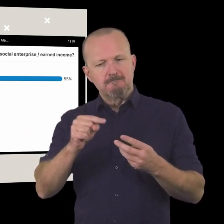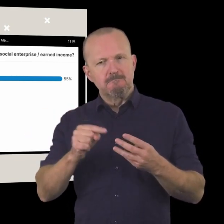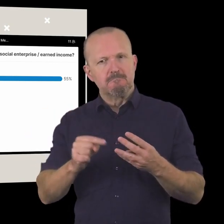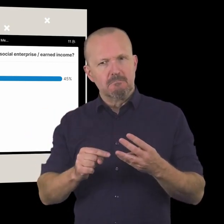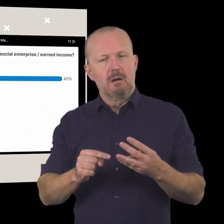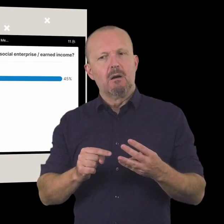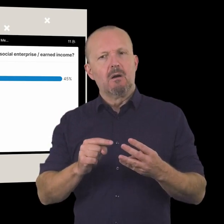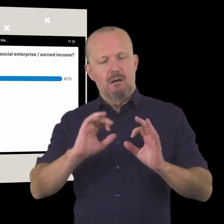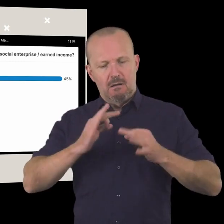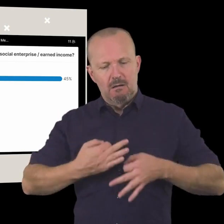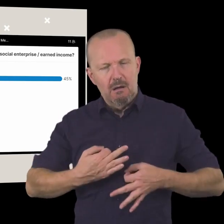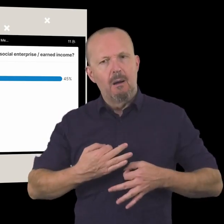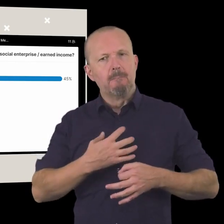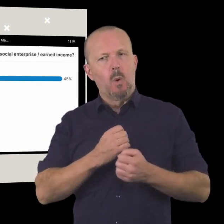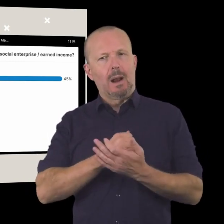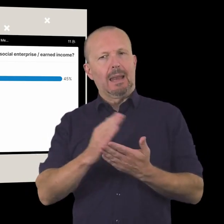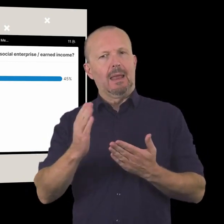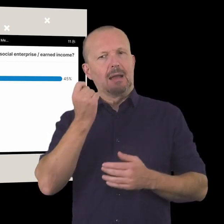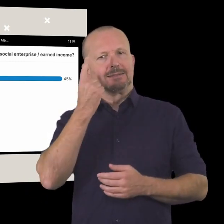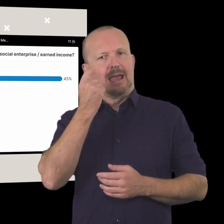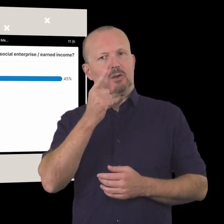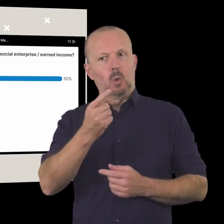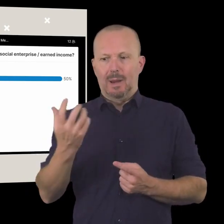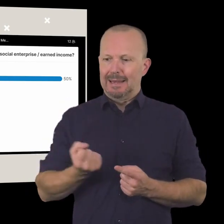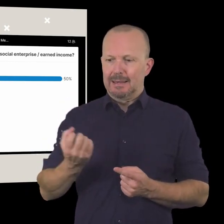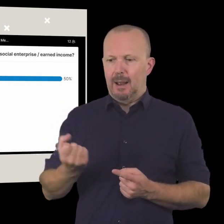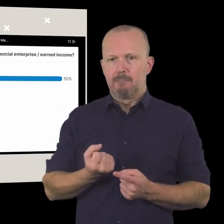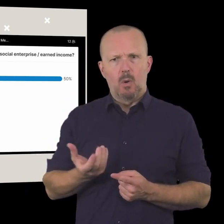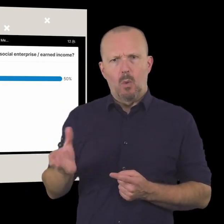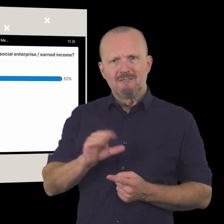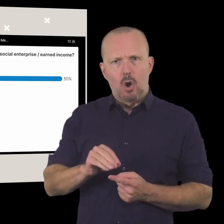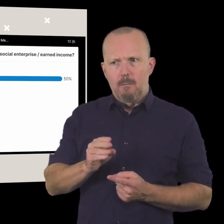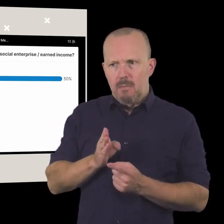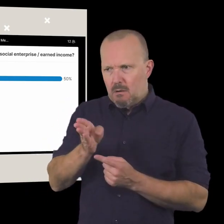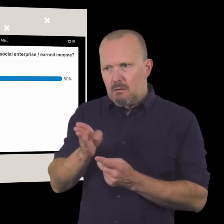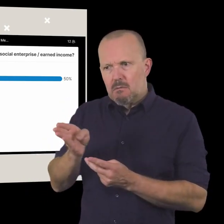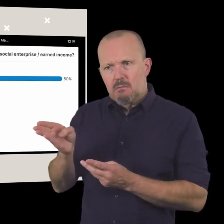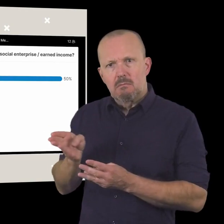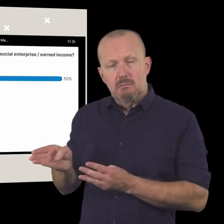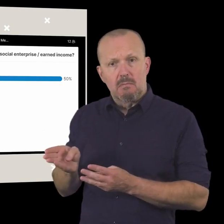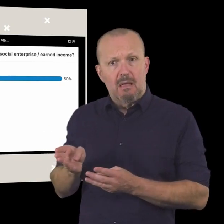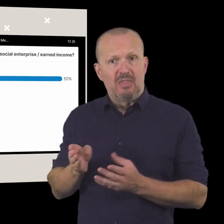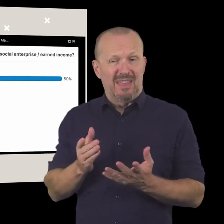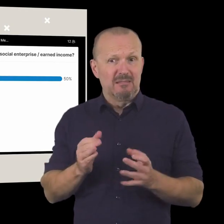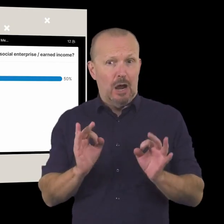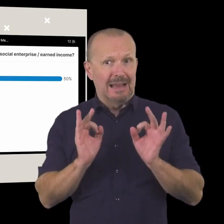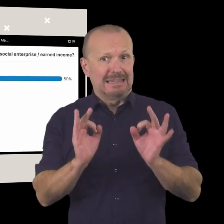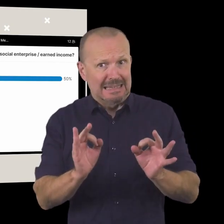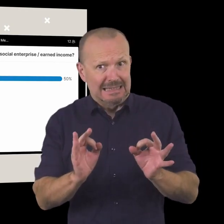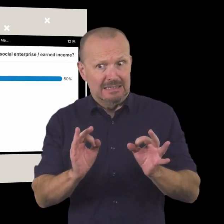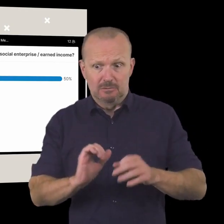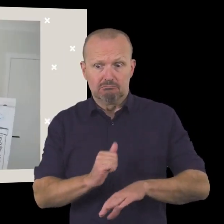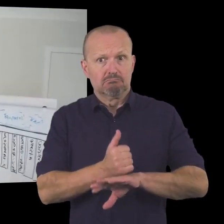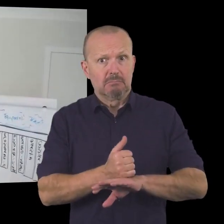clearer idea of where your money is coming from at the moment uh and ideally in terms of creating a sustainable